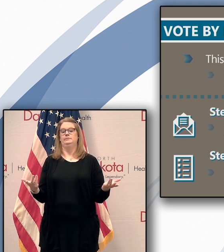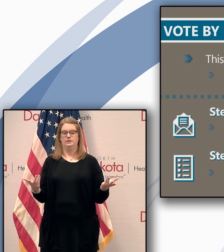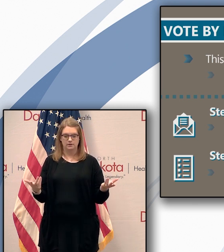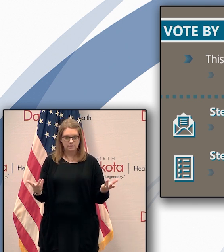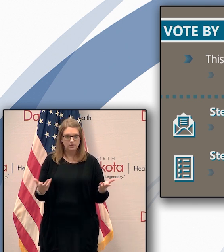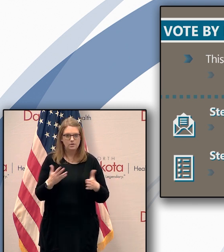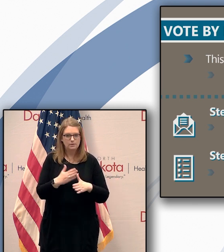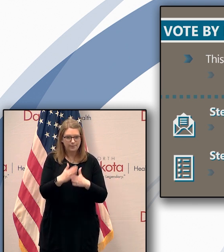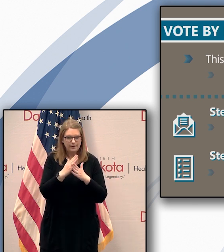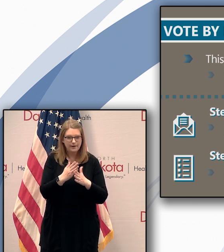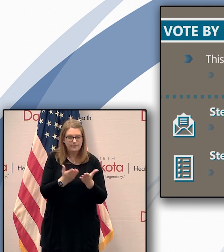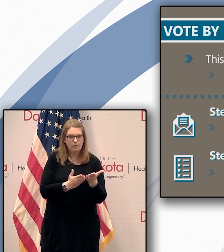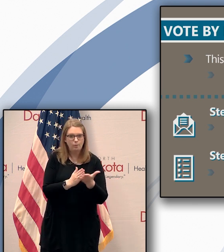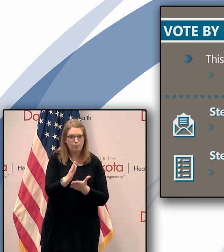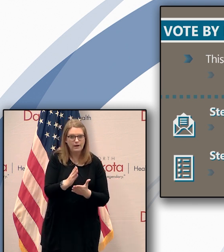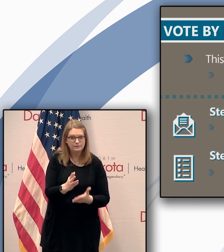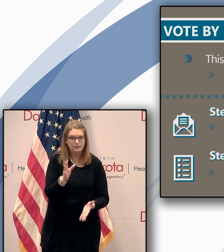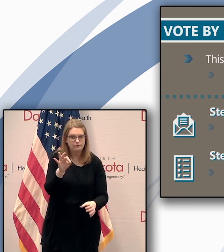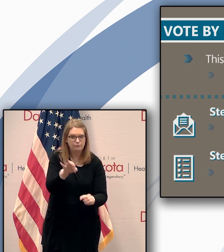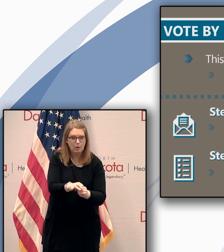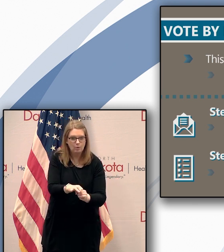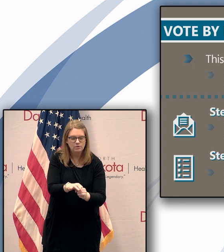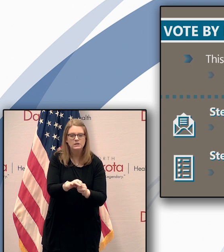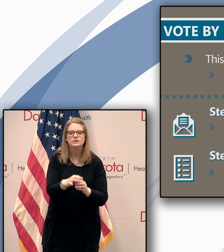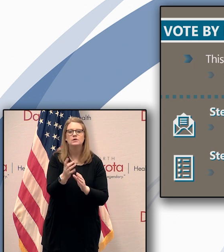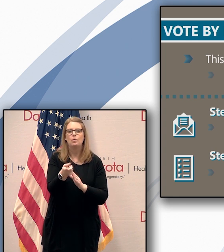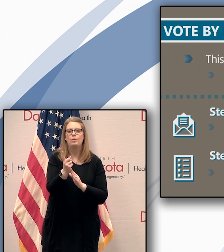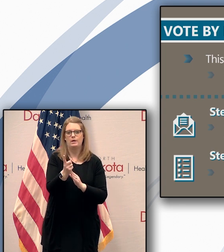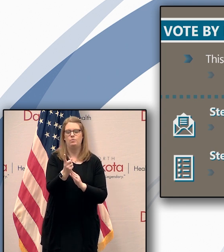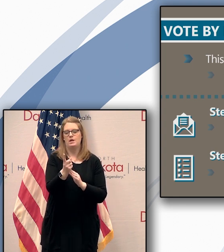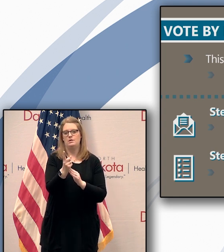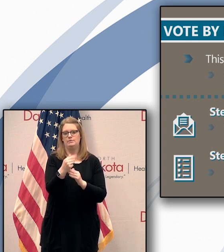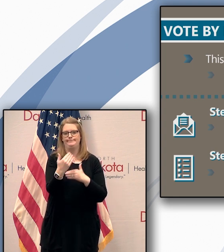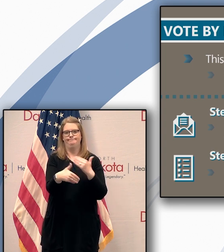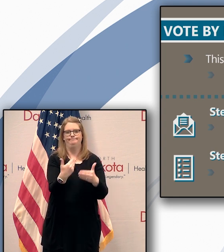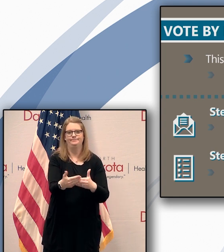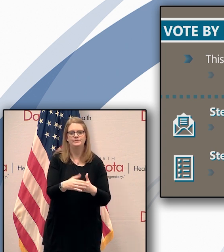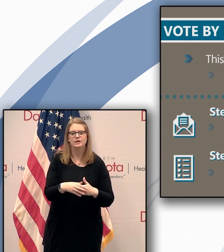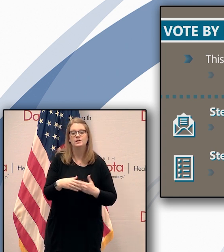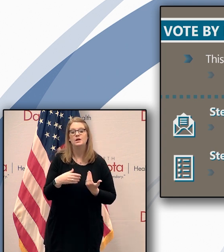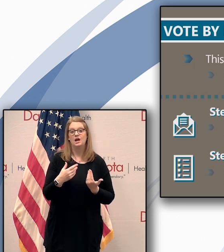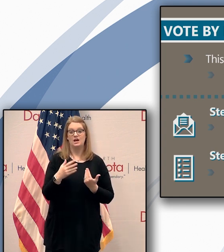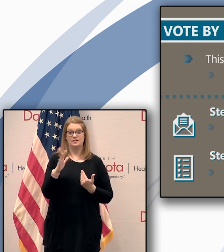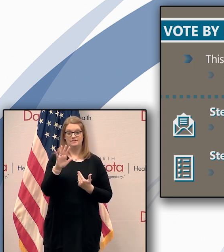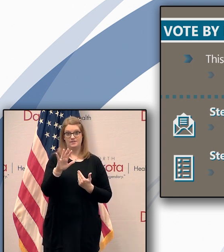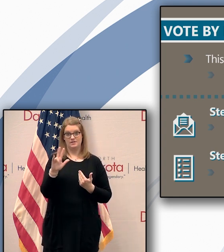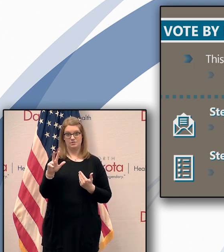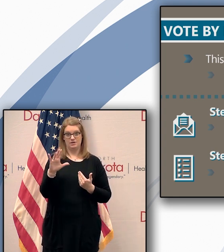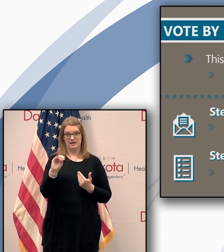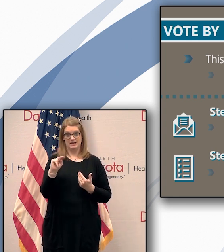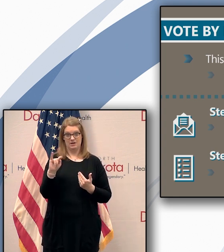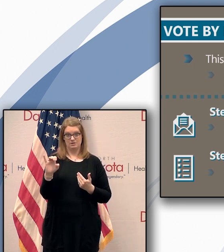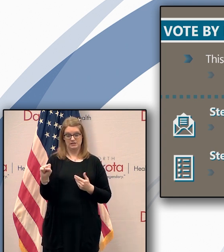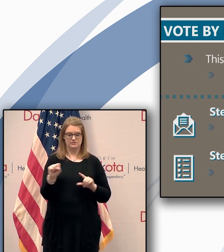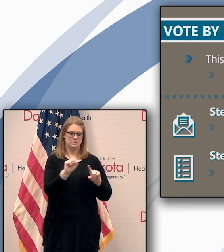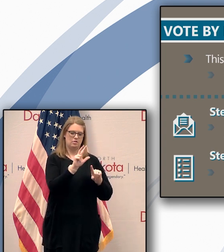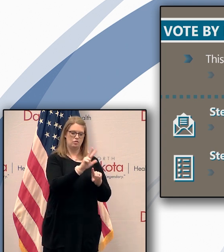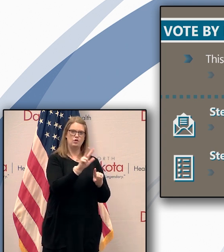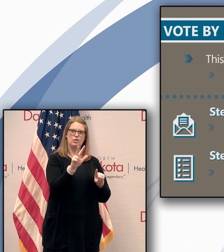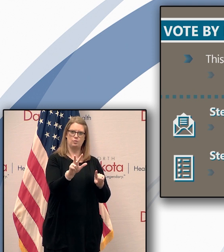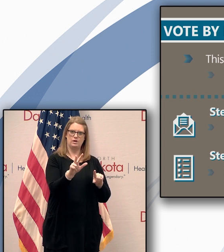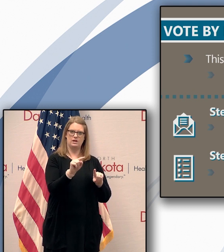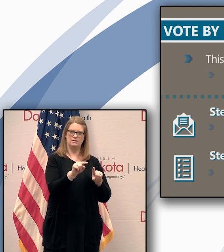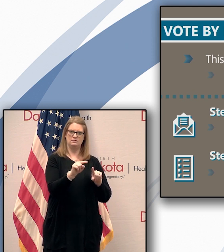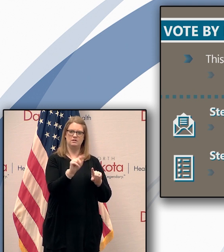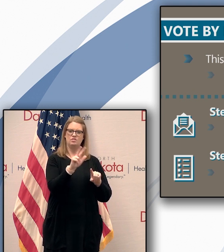the right to vote, we took that early action. Heading into that, out of North Dakota's 53 counties, there were 33 of our 53